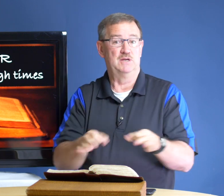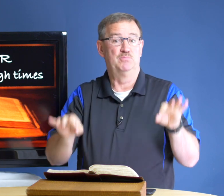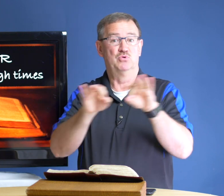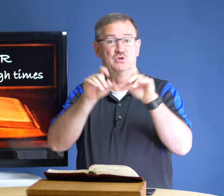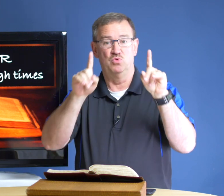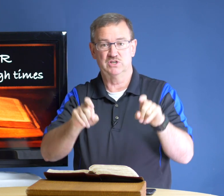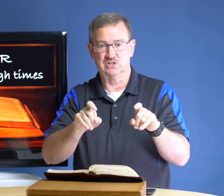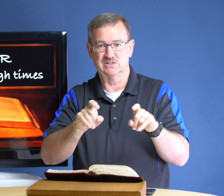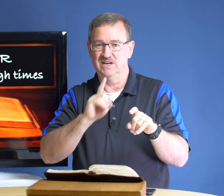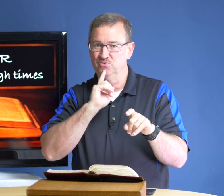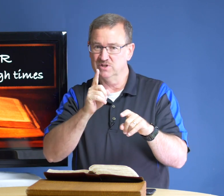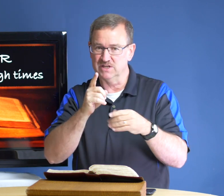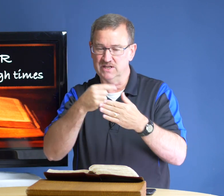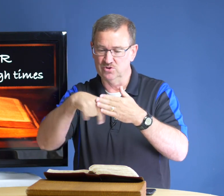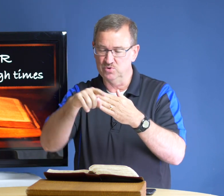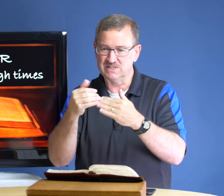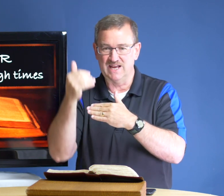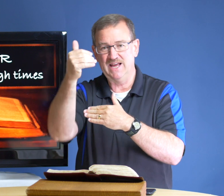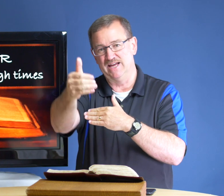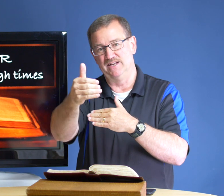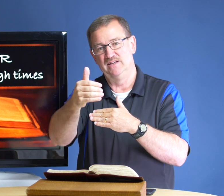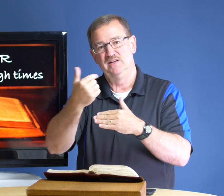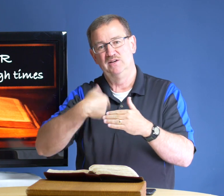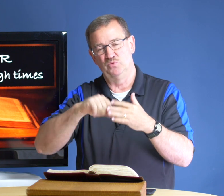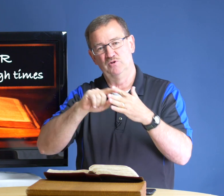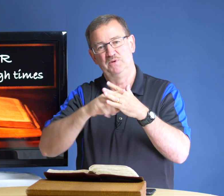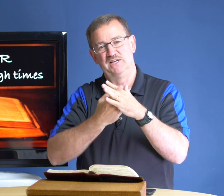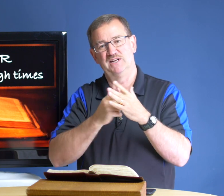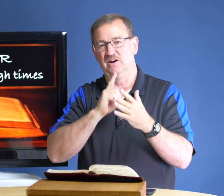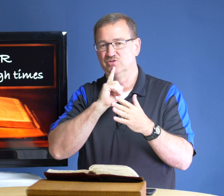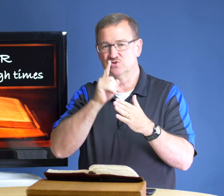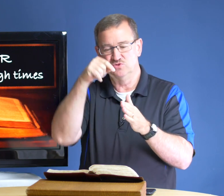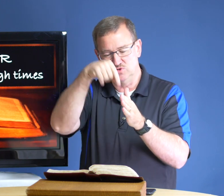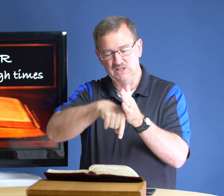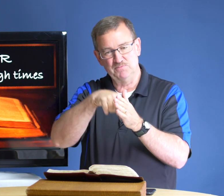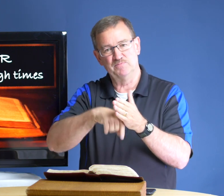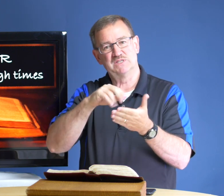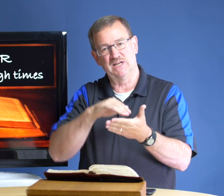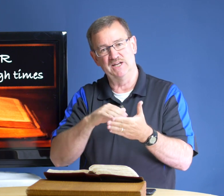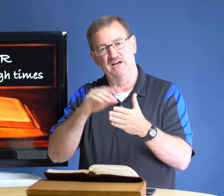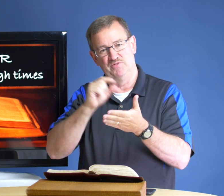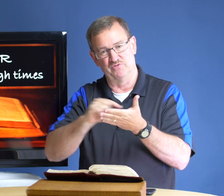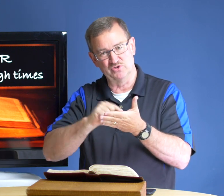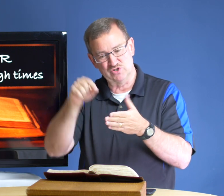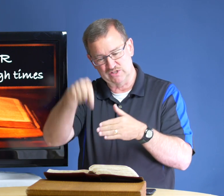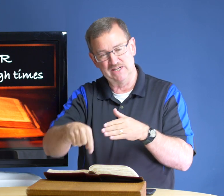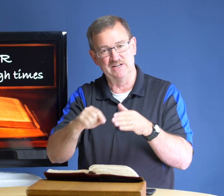important questions and really in the weeks ahead we'll begin our true deep study of the verses in